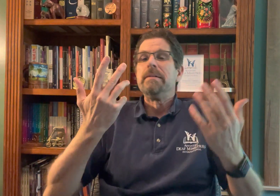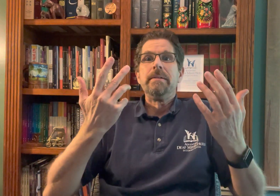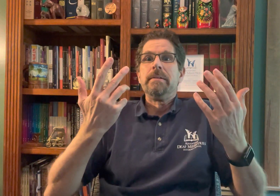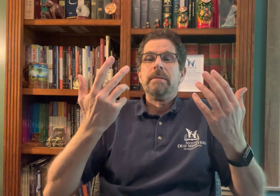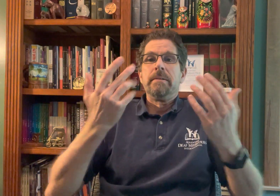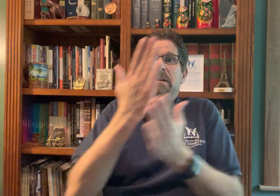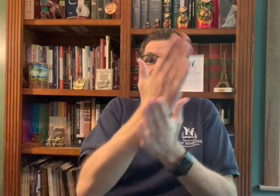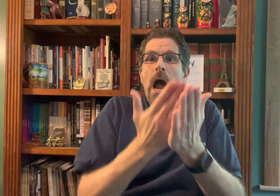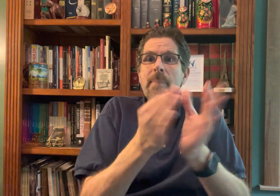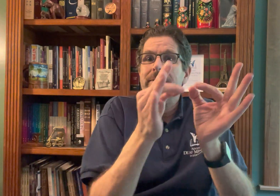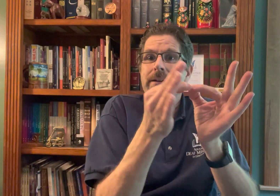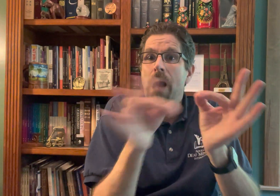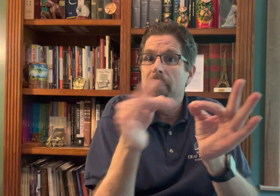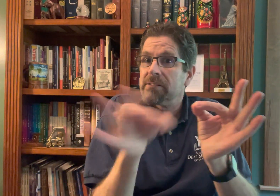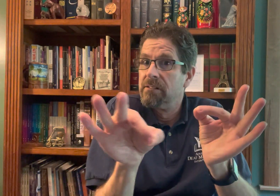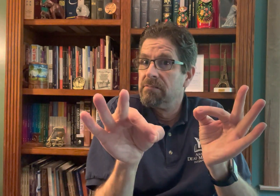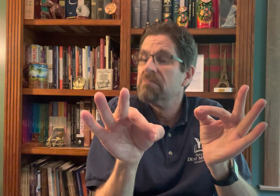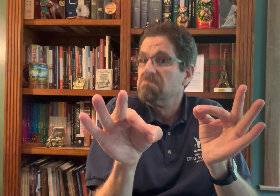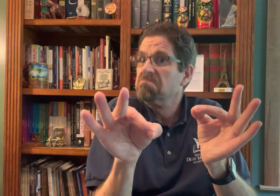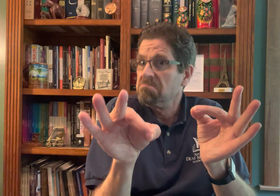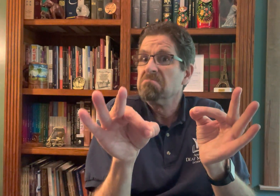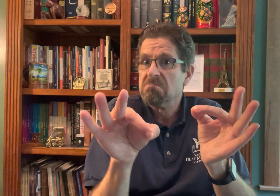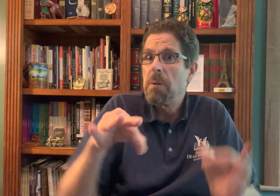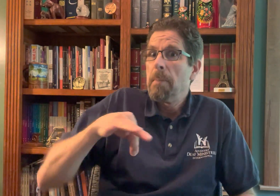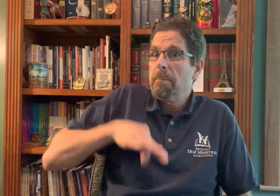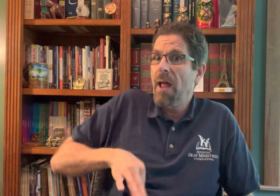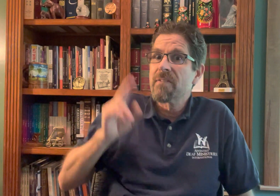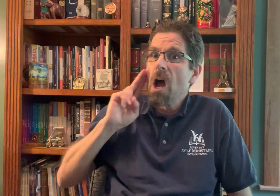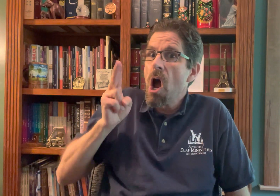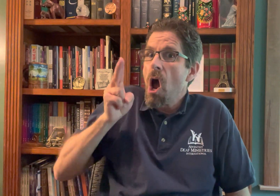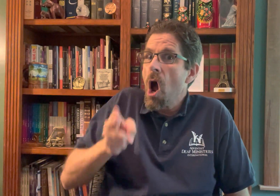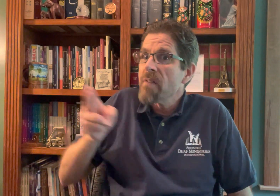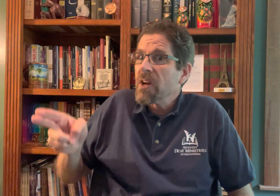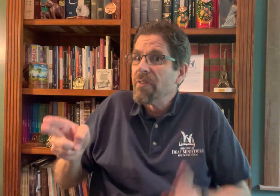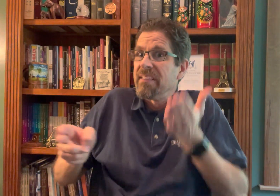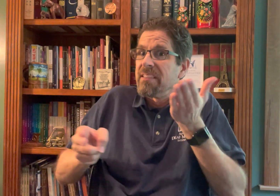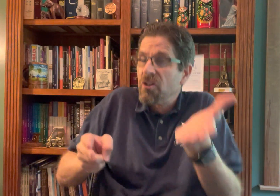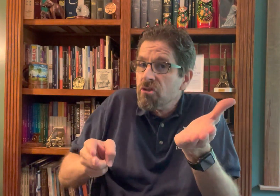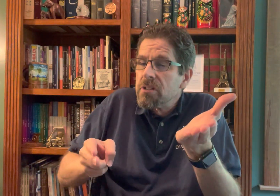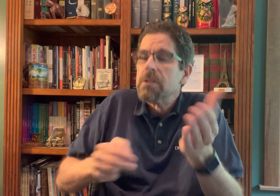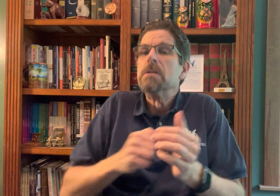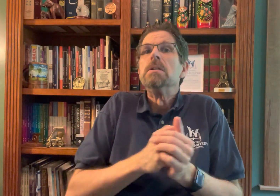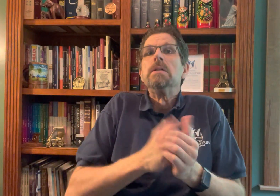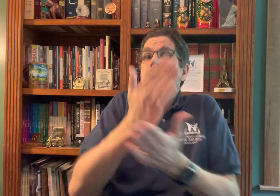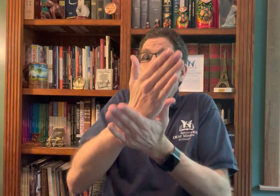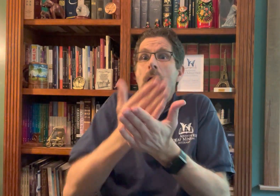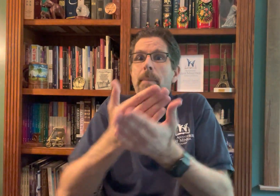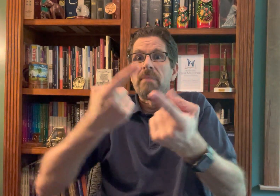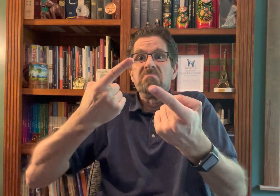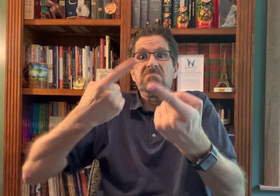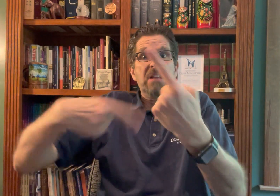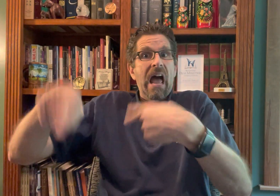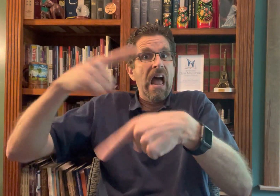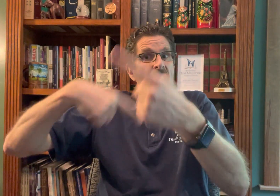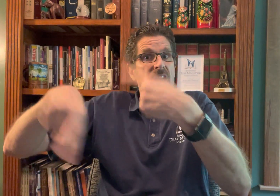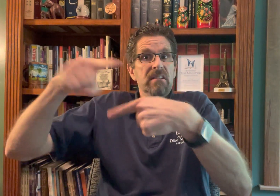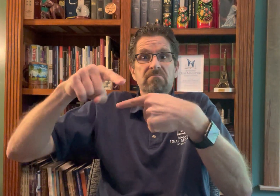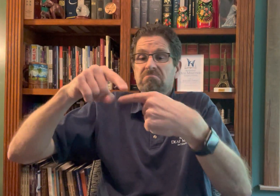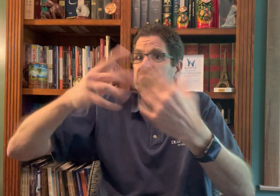different programs already there. Some that include captioning. Some